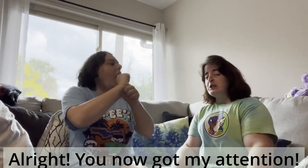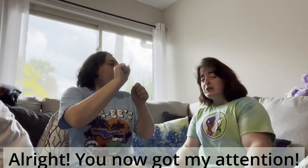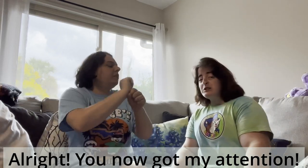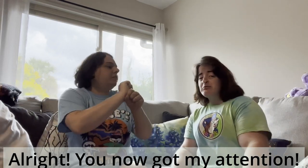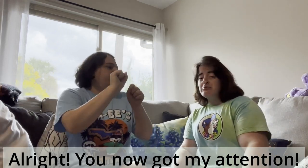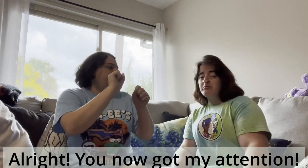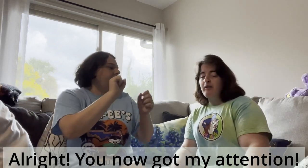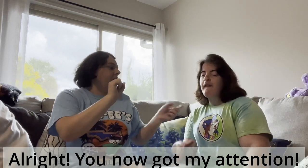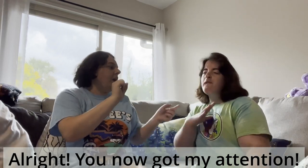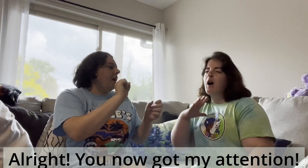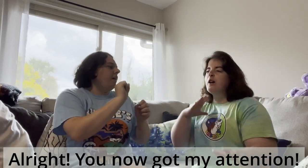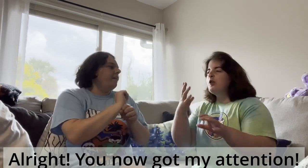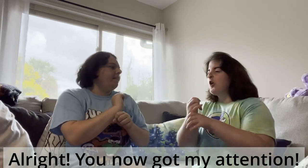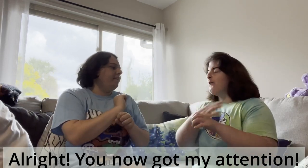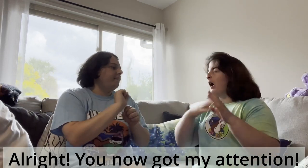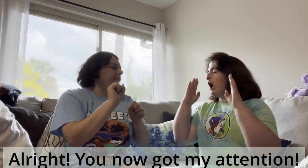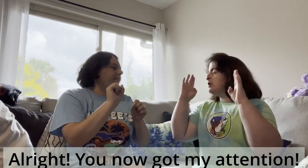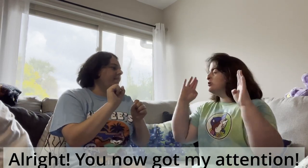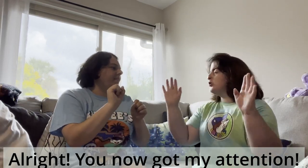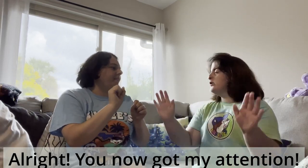want to do it.